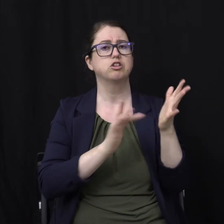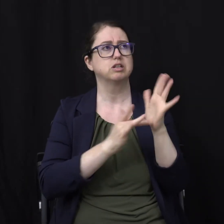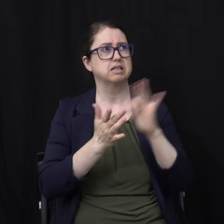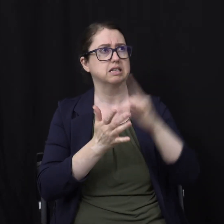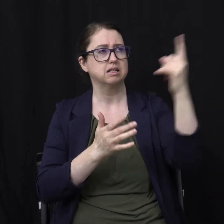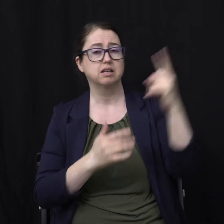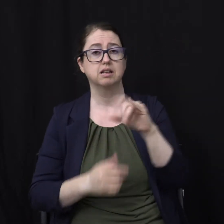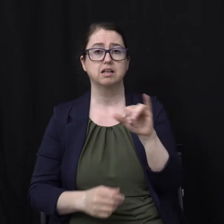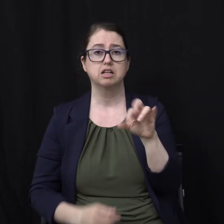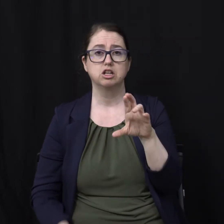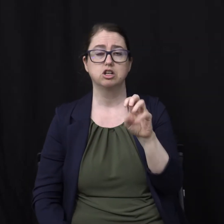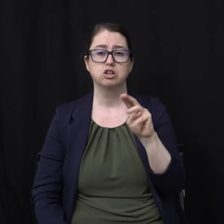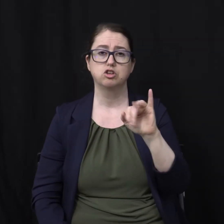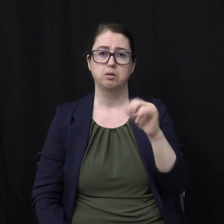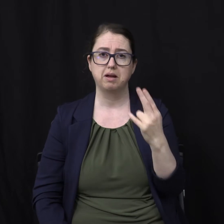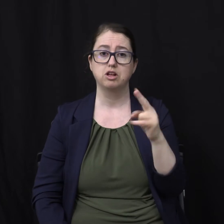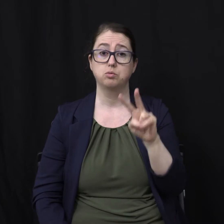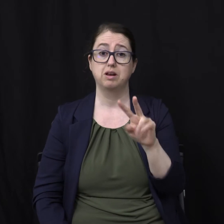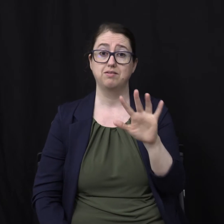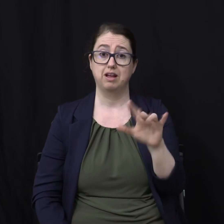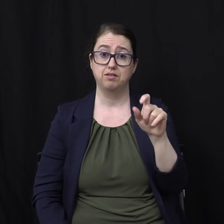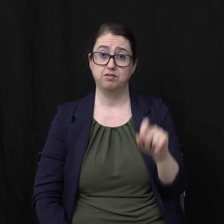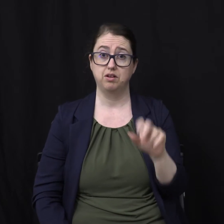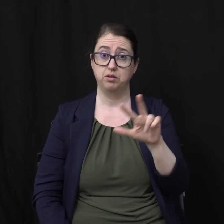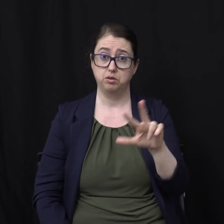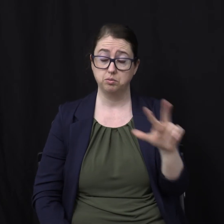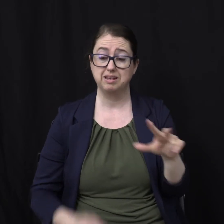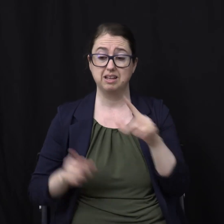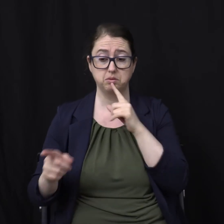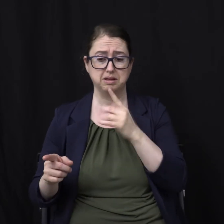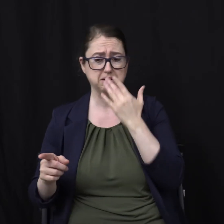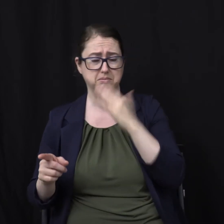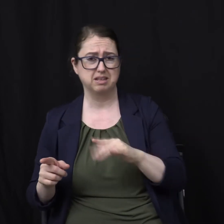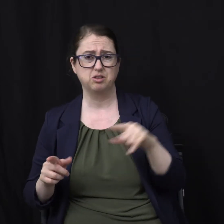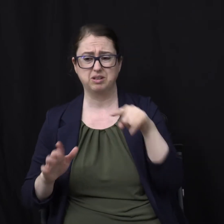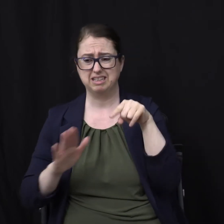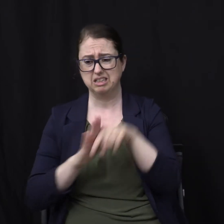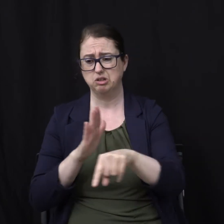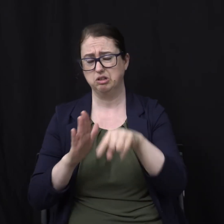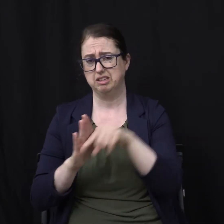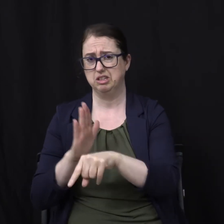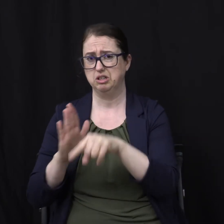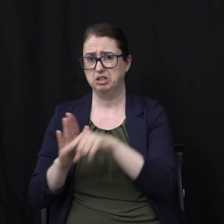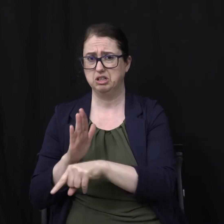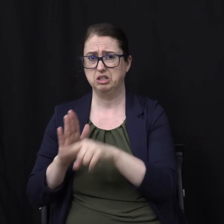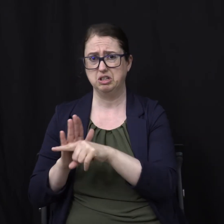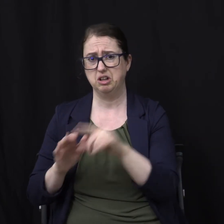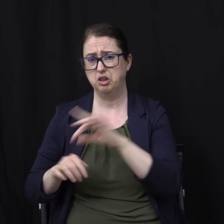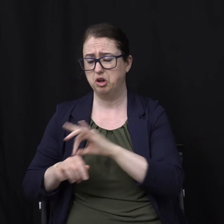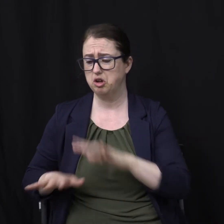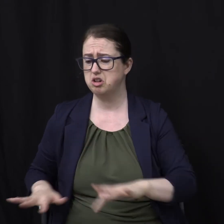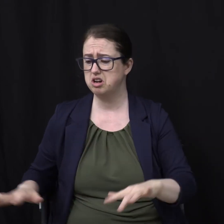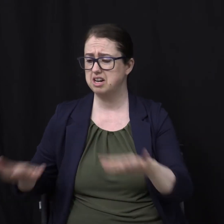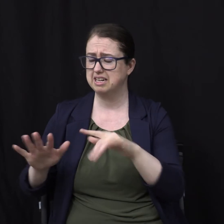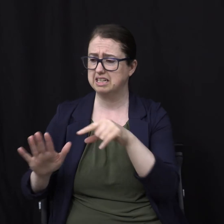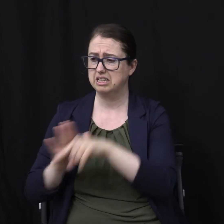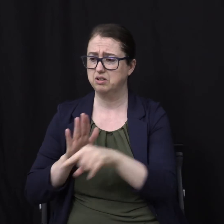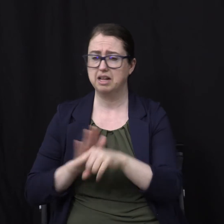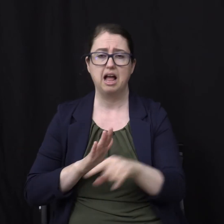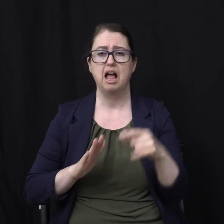Jeremiah 25, 33 Says that The wicked are slain From one end of the earth To the other And I don't even want To have